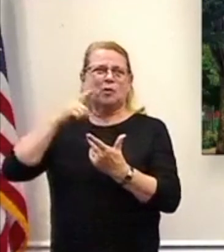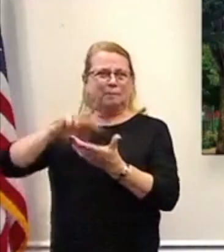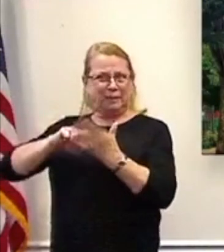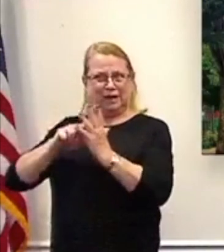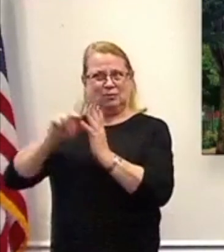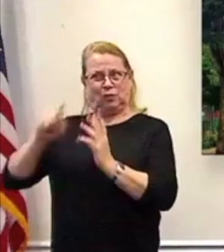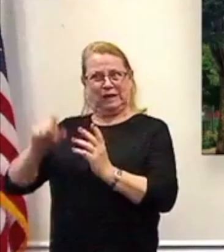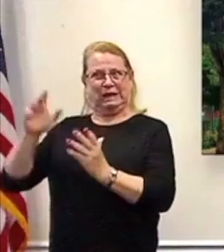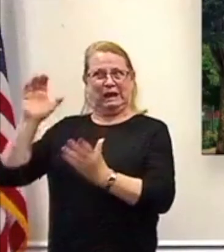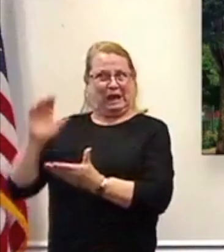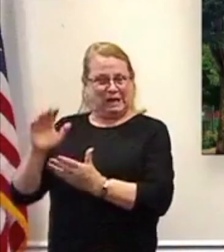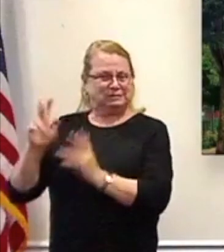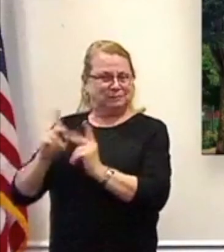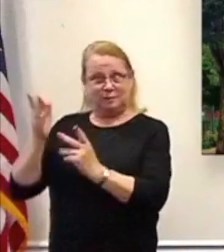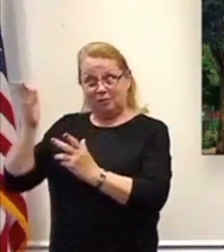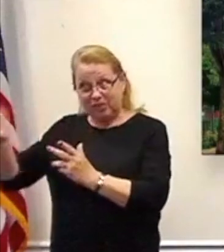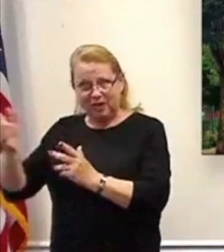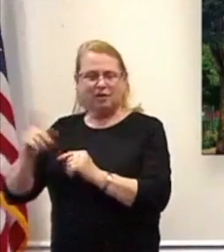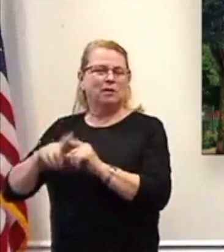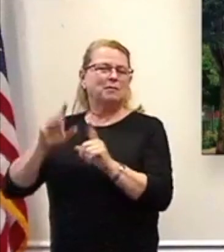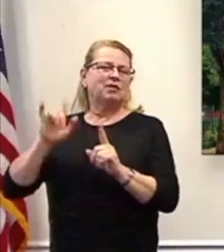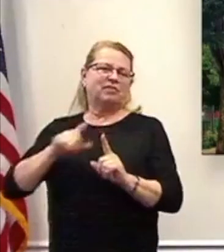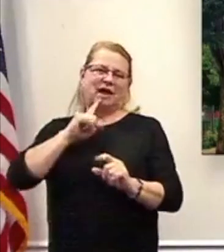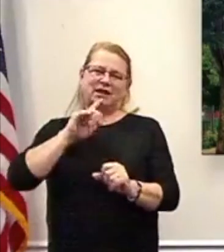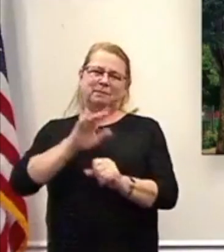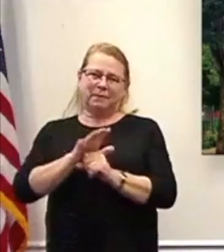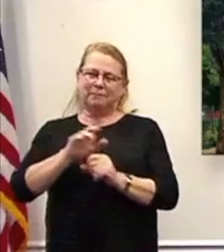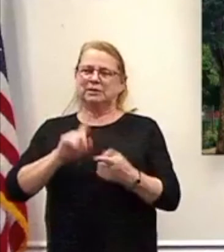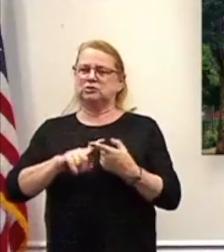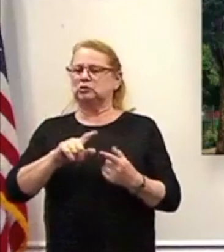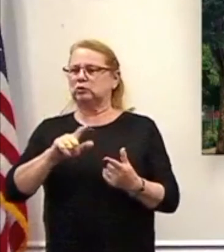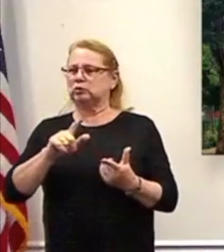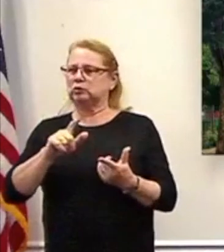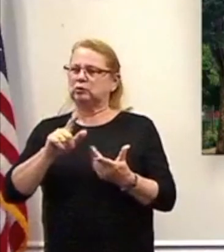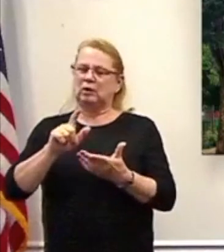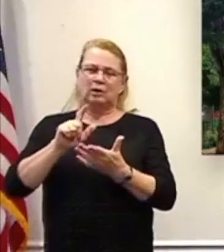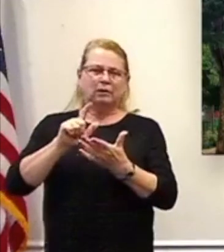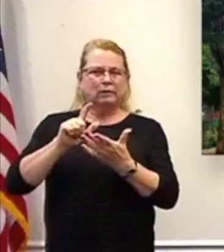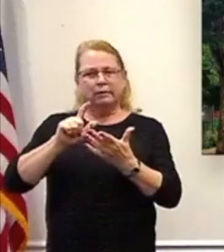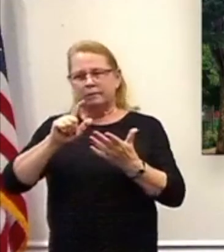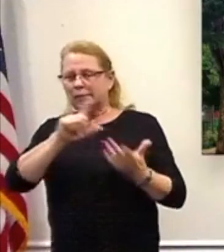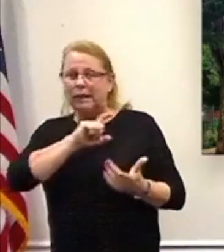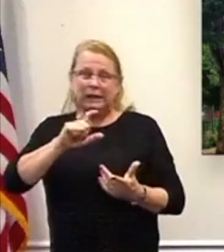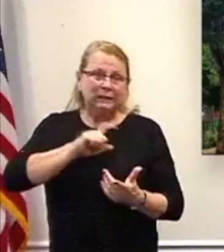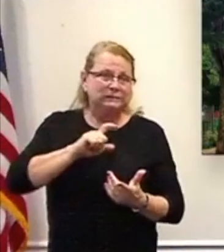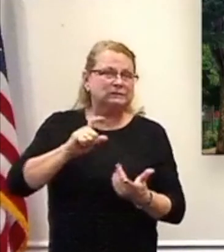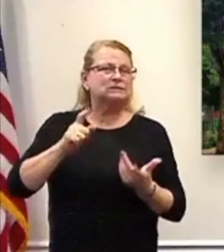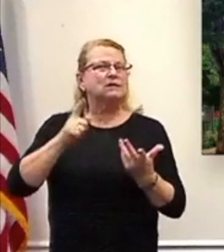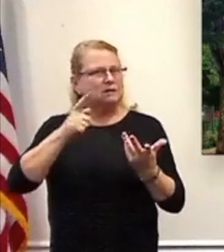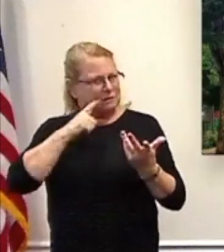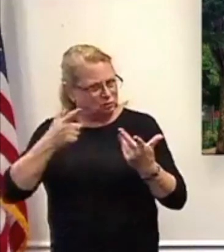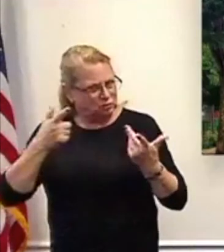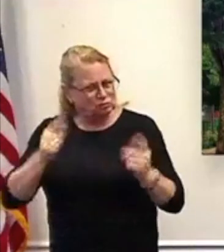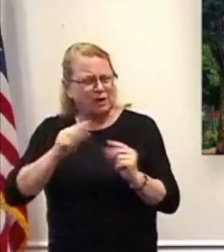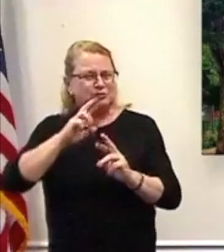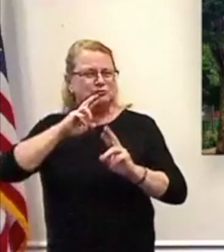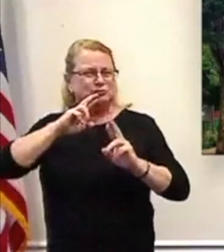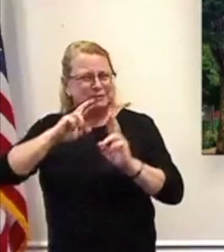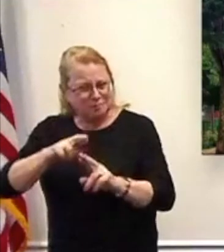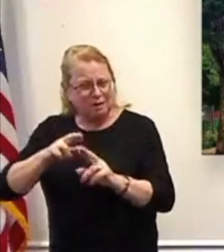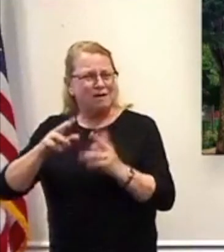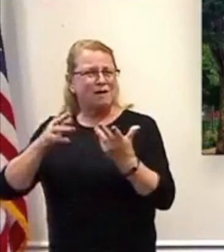commitment there. But this is a continued commitment to law enforcement and strengthening law enforcement in a responsible way, really